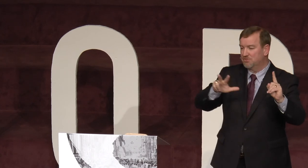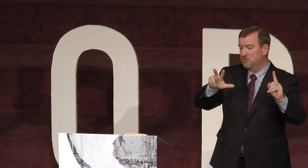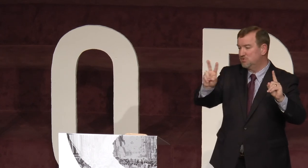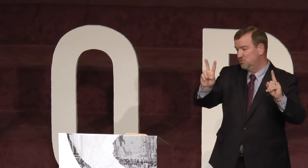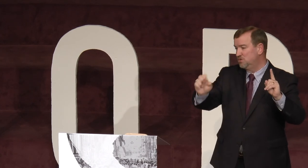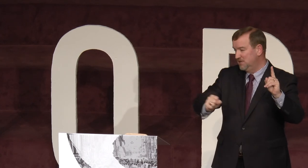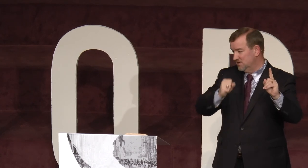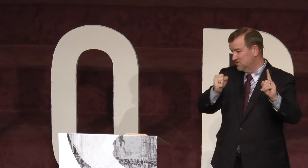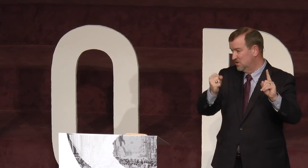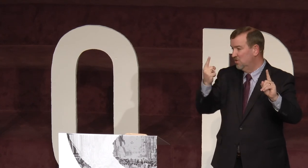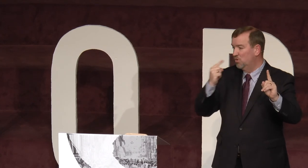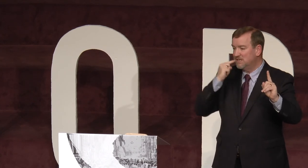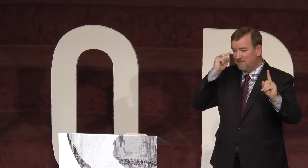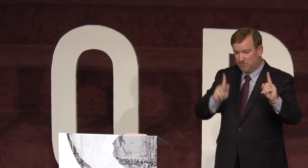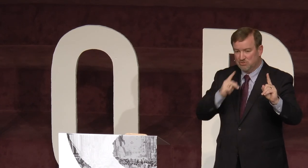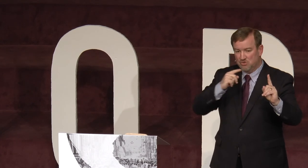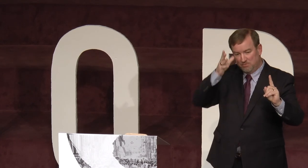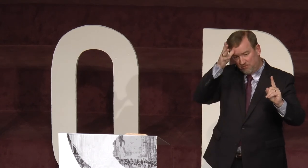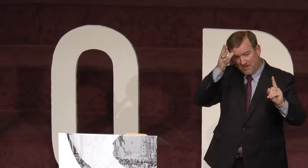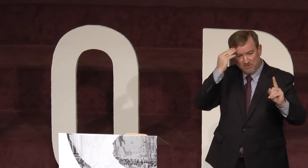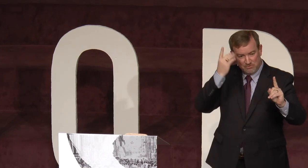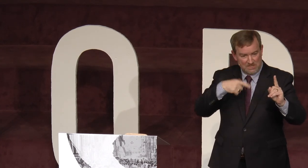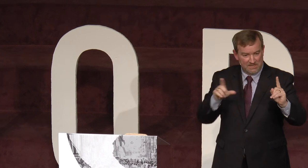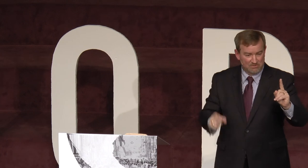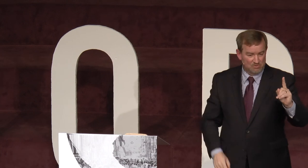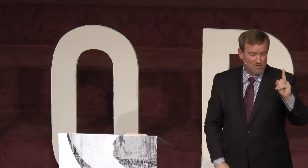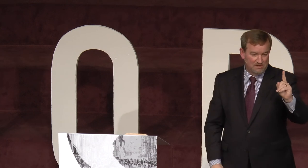in 32 years, one deaf person told me their father knew sign language, one.